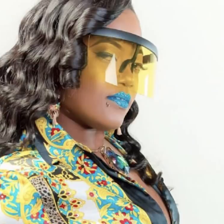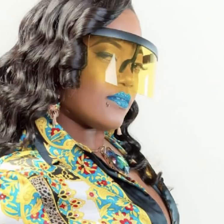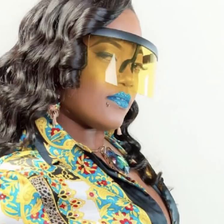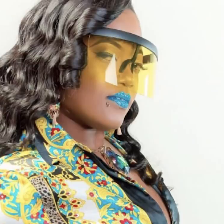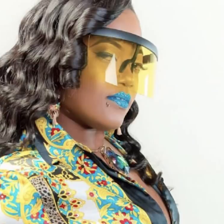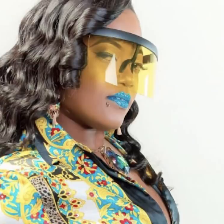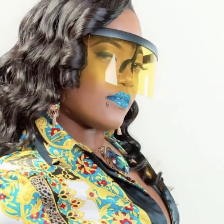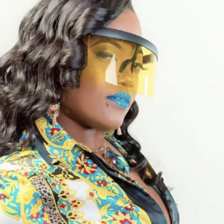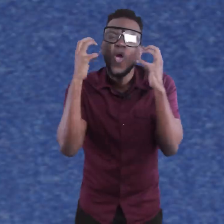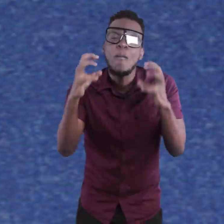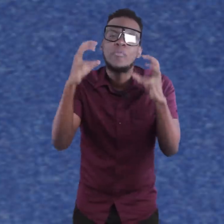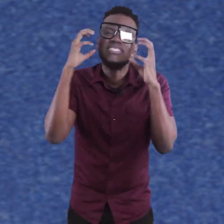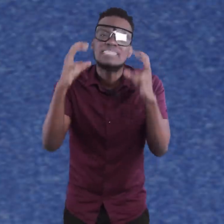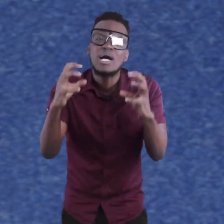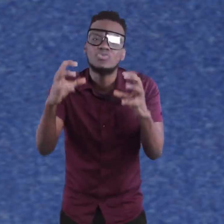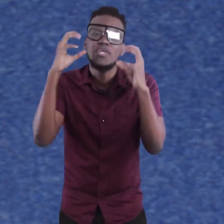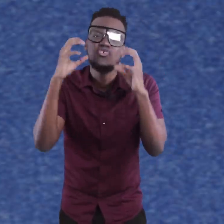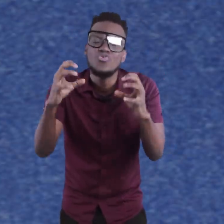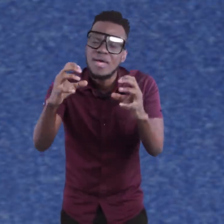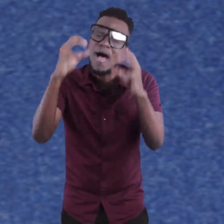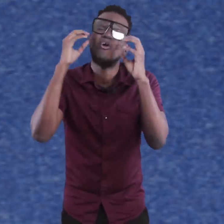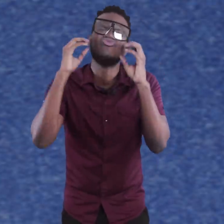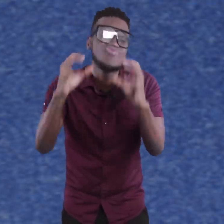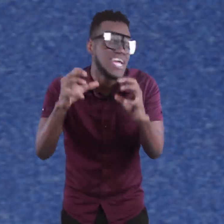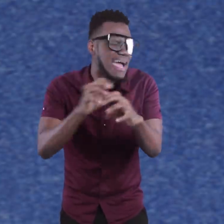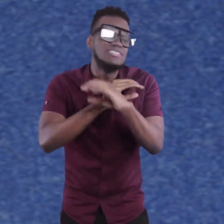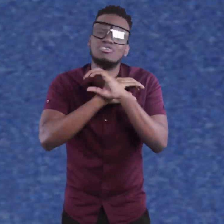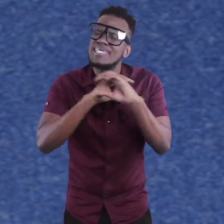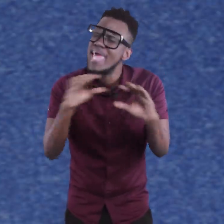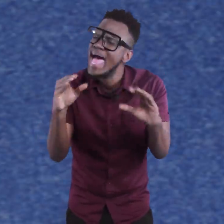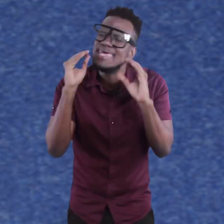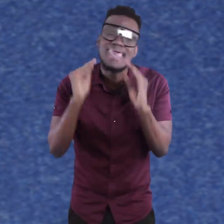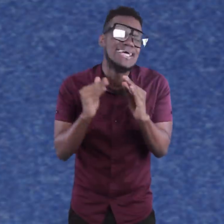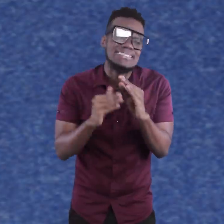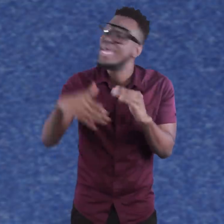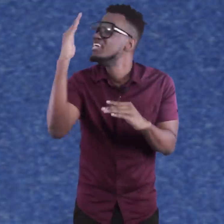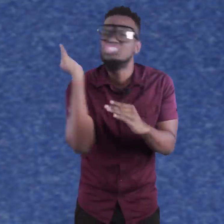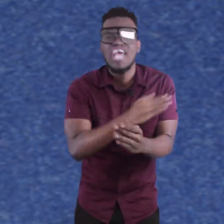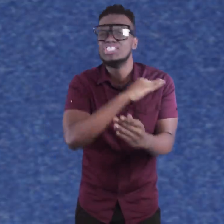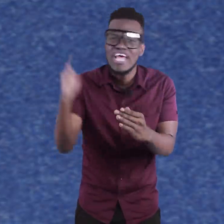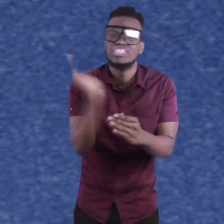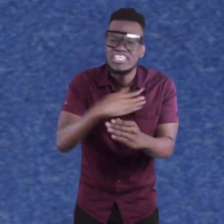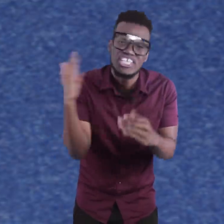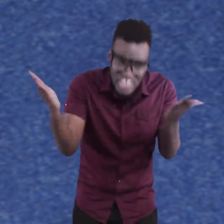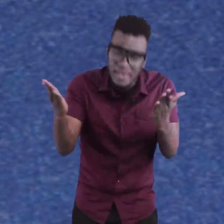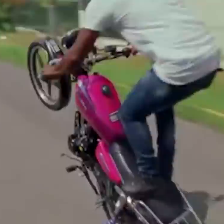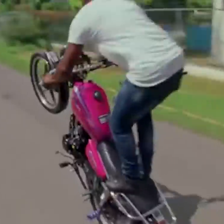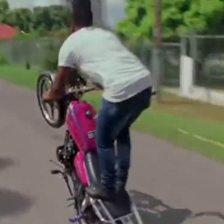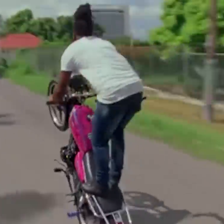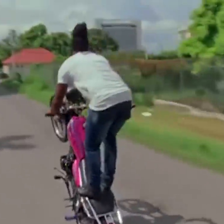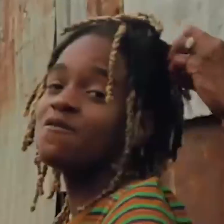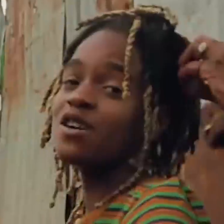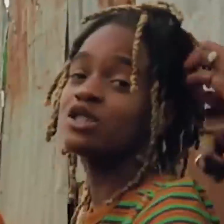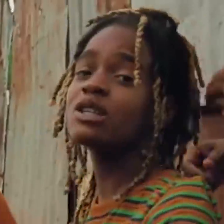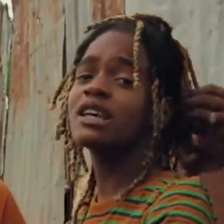team up with Dovie Magnum, if you come up with songs where the youth, them are great, and just can't deny, say it, shell, shell, shell, shell,